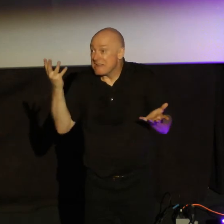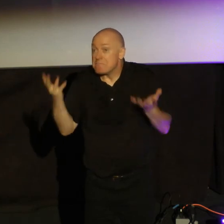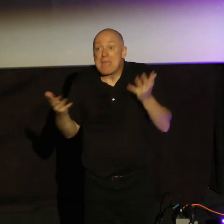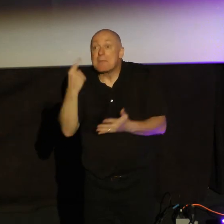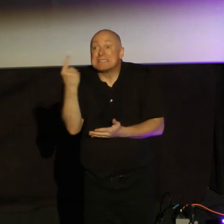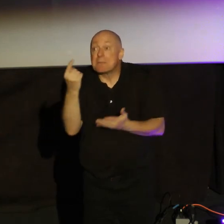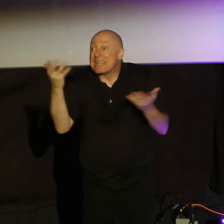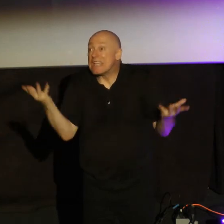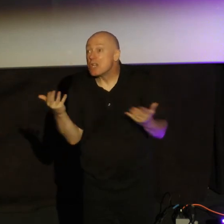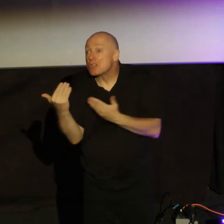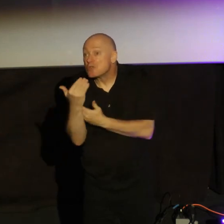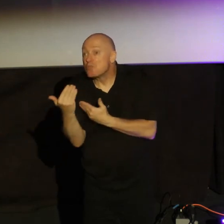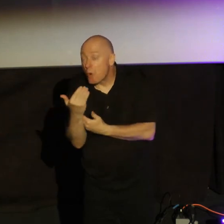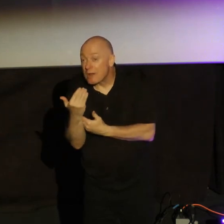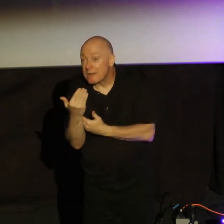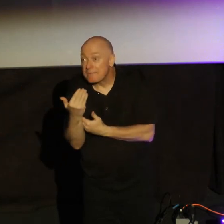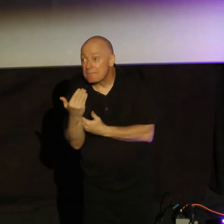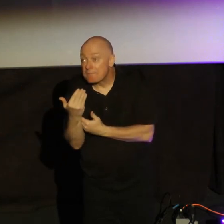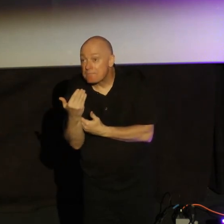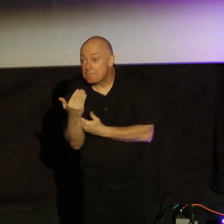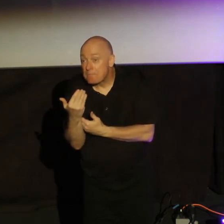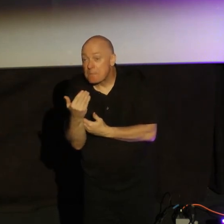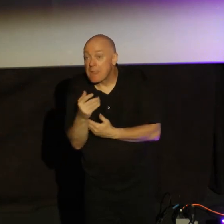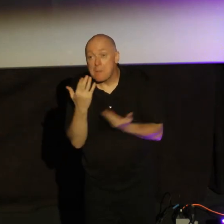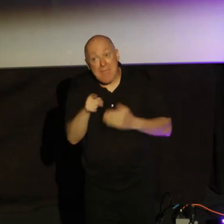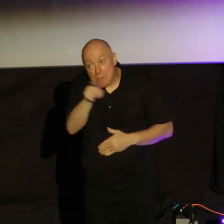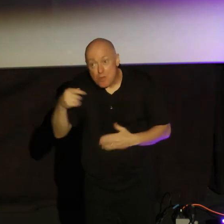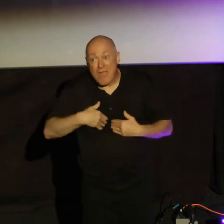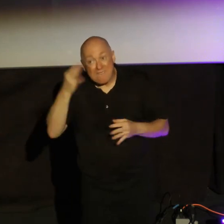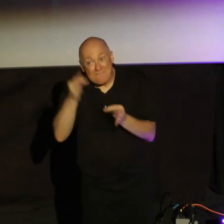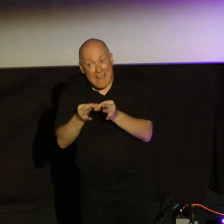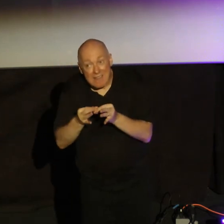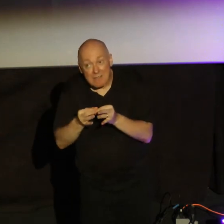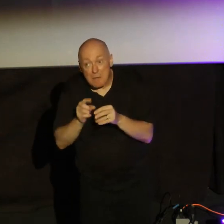here this morning has faith but is dead and you're not saved.